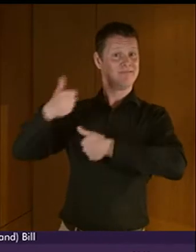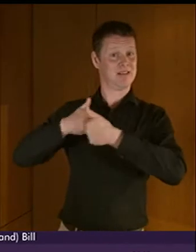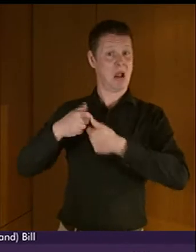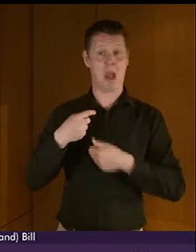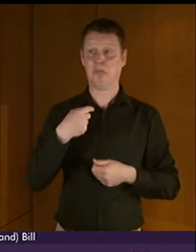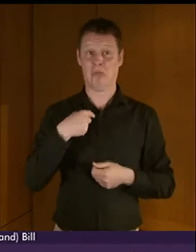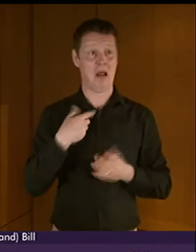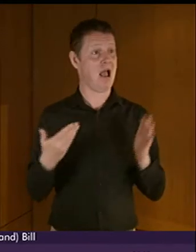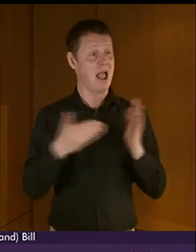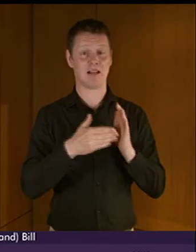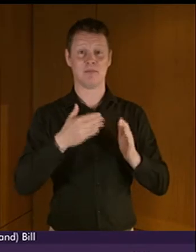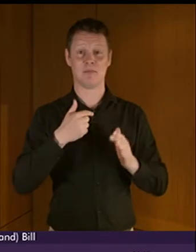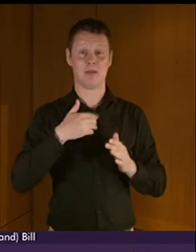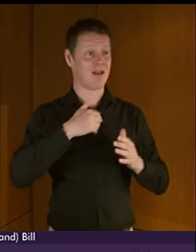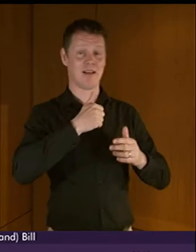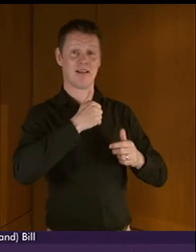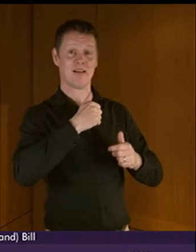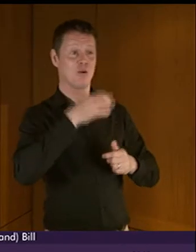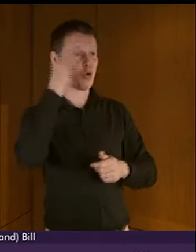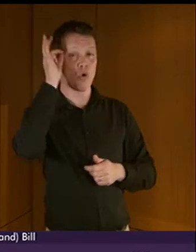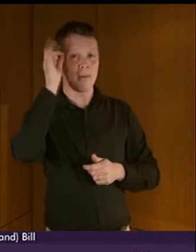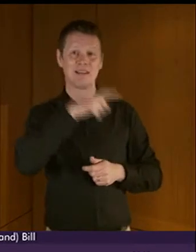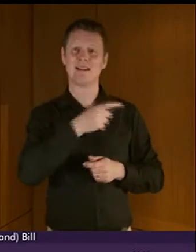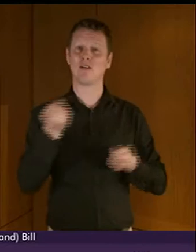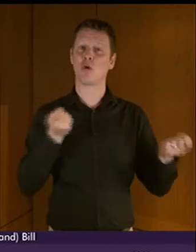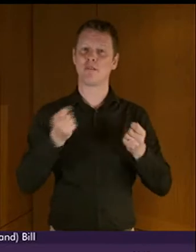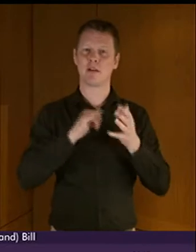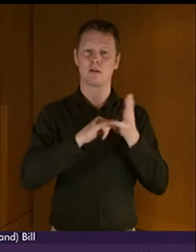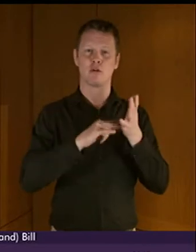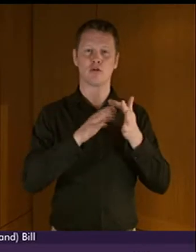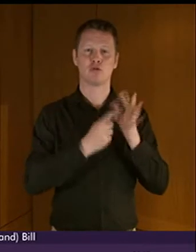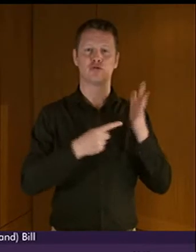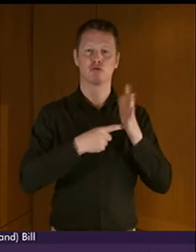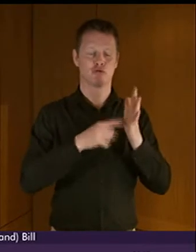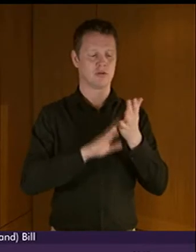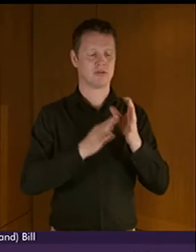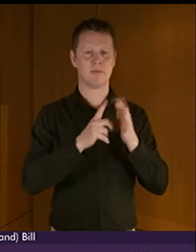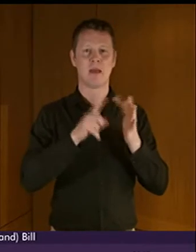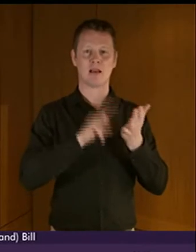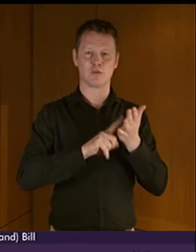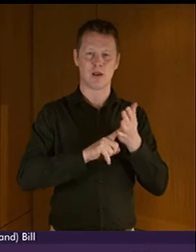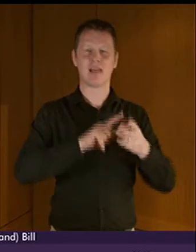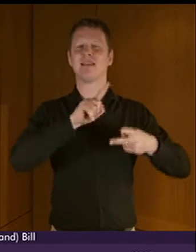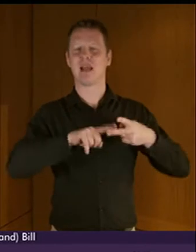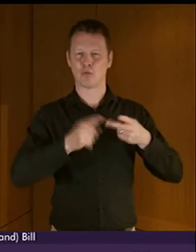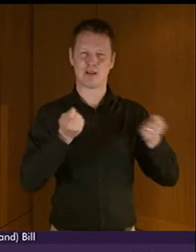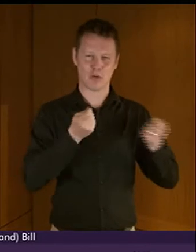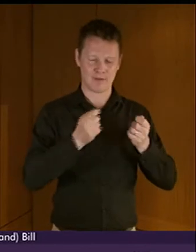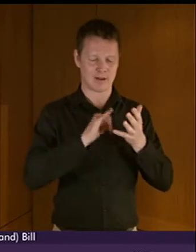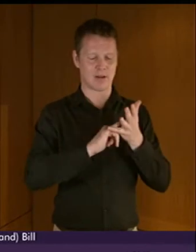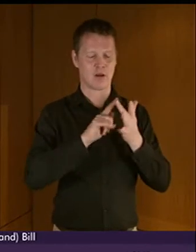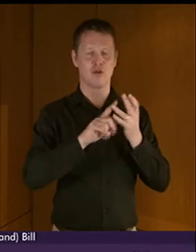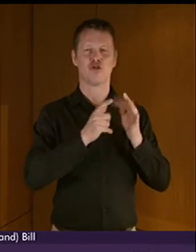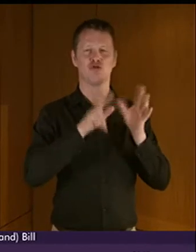and thanks to the Committee Convener Stuart Maxwell, Deputy Convener Siobhan McMahon, and all the members